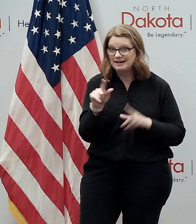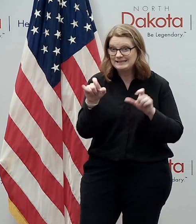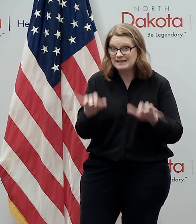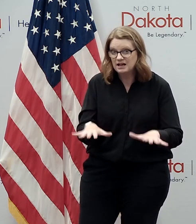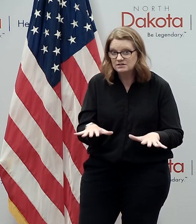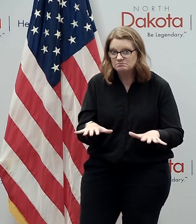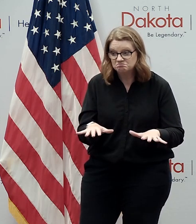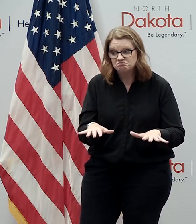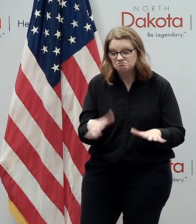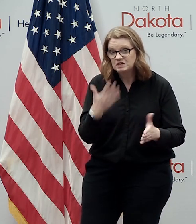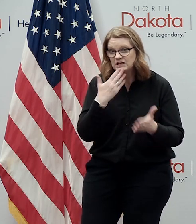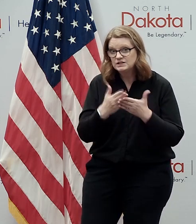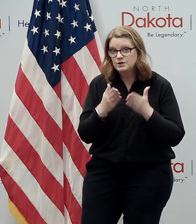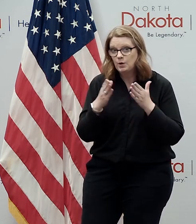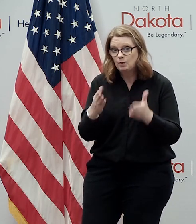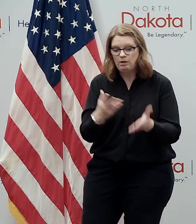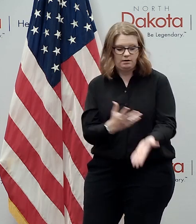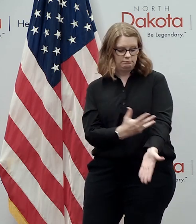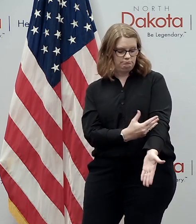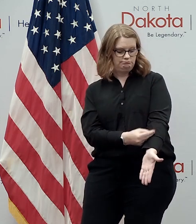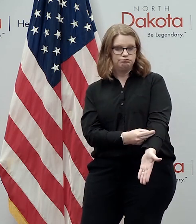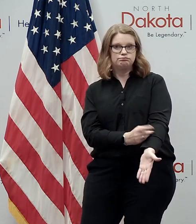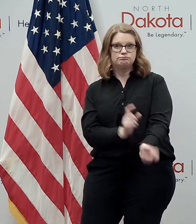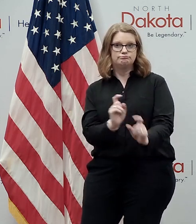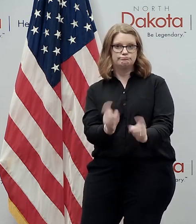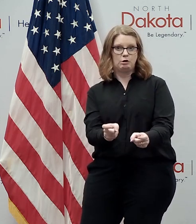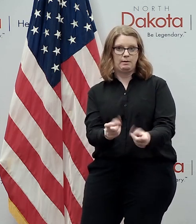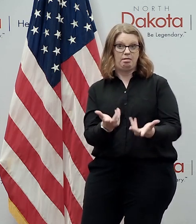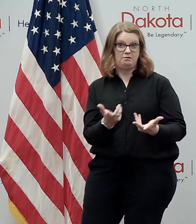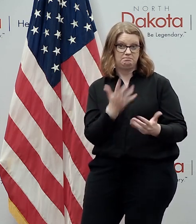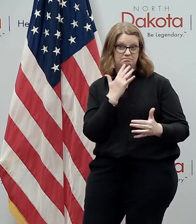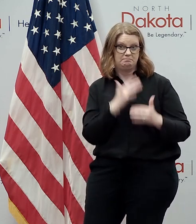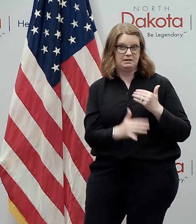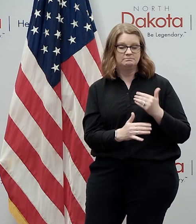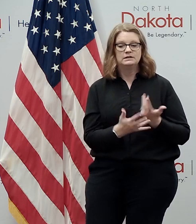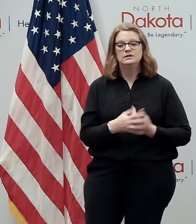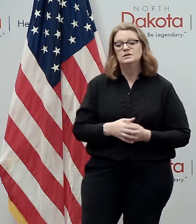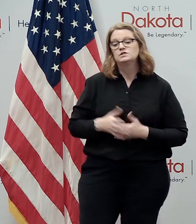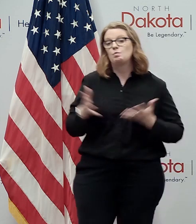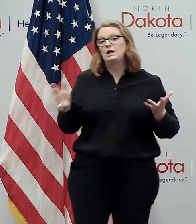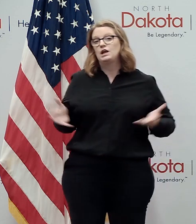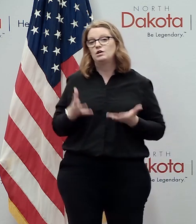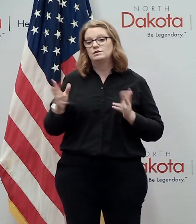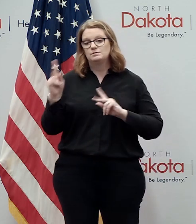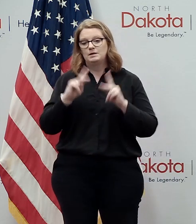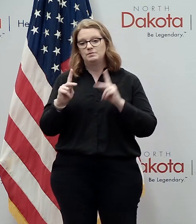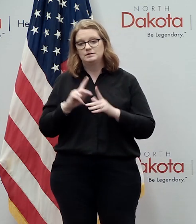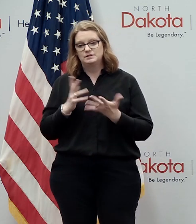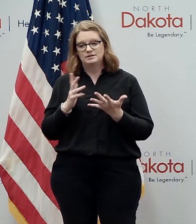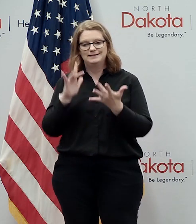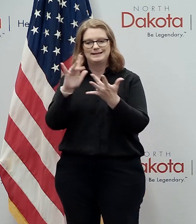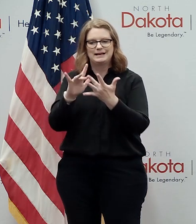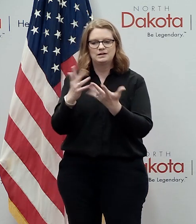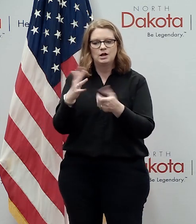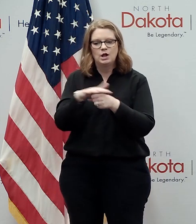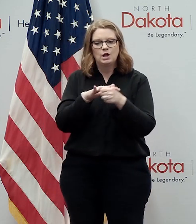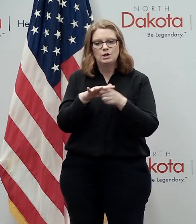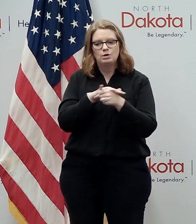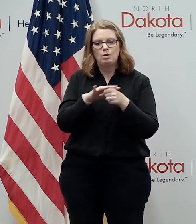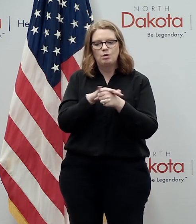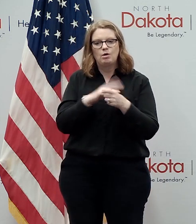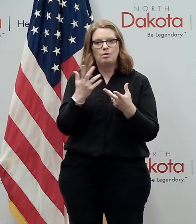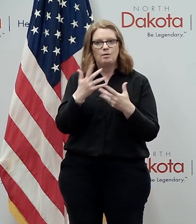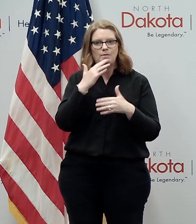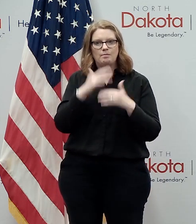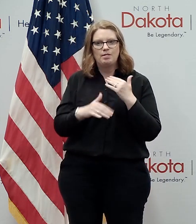you've got antibodies or not and you can find out for free we encourage eligible north dakotans to reach out to their local blood donation center